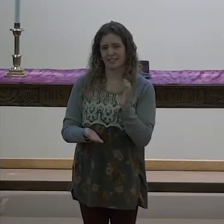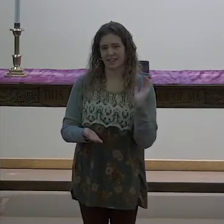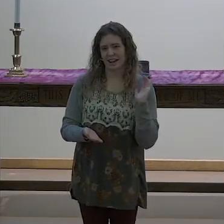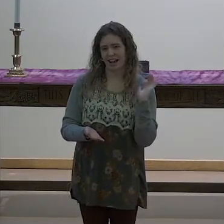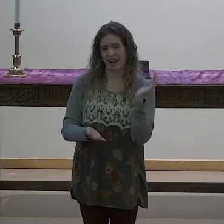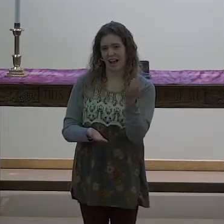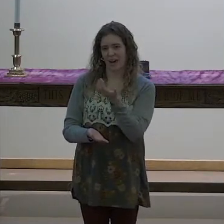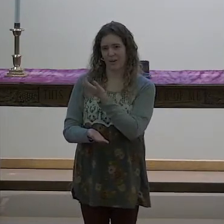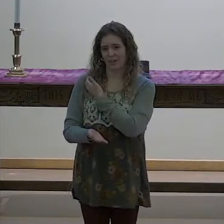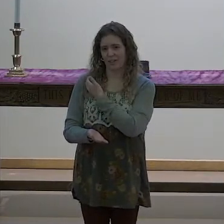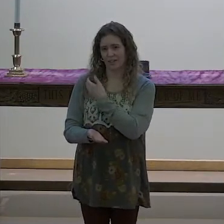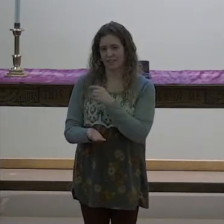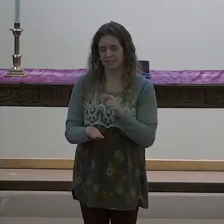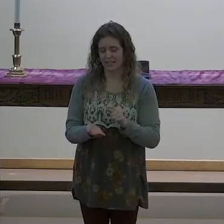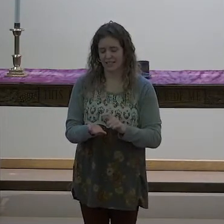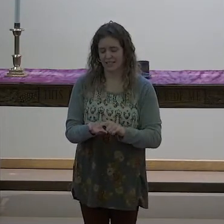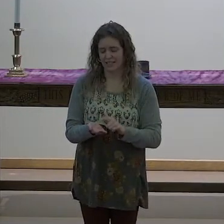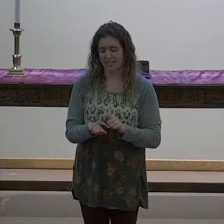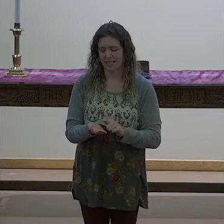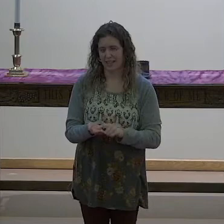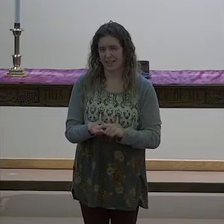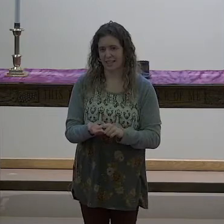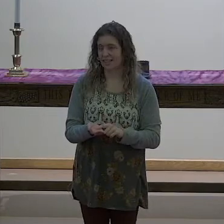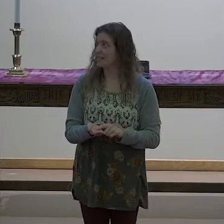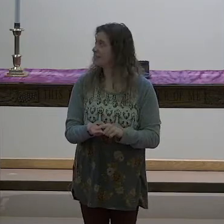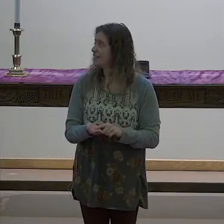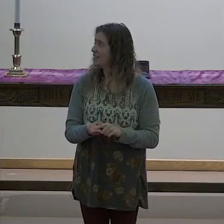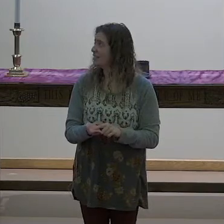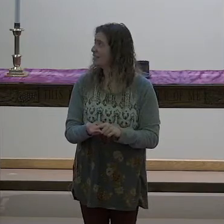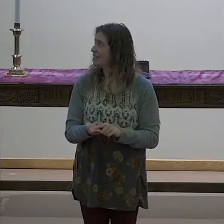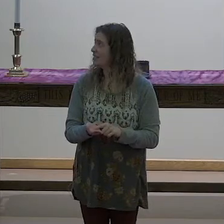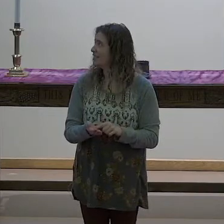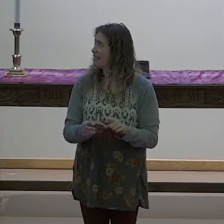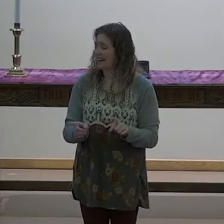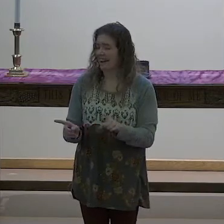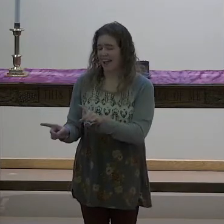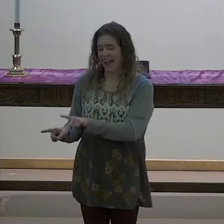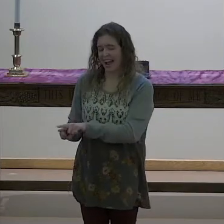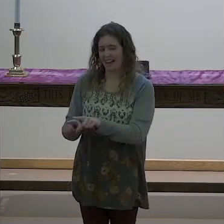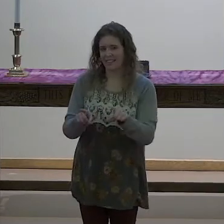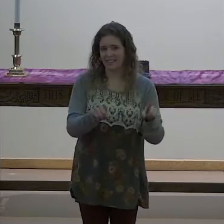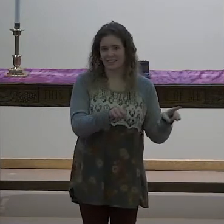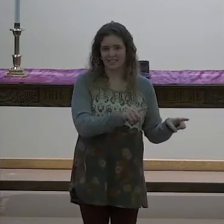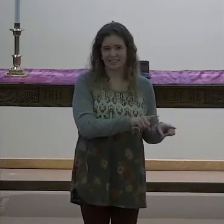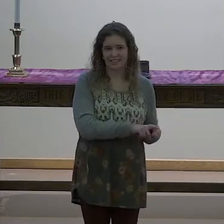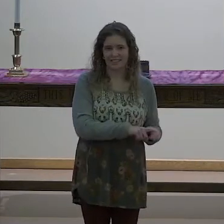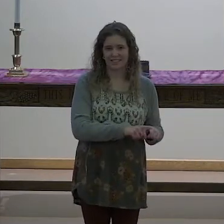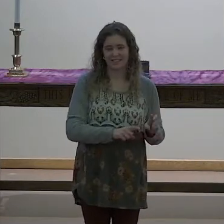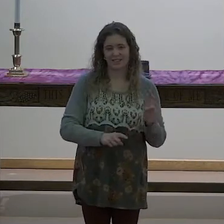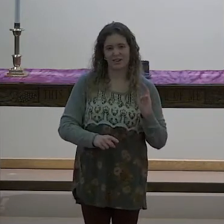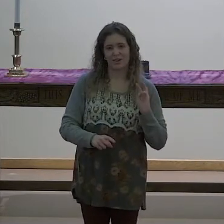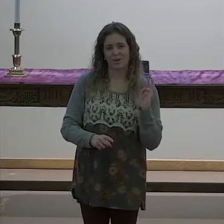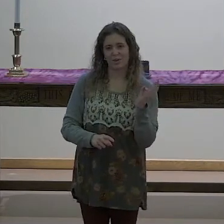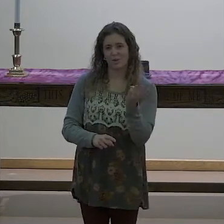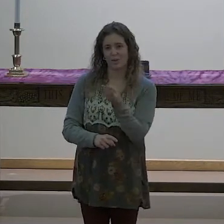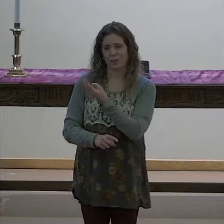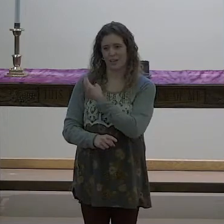us our debts as we